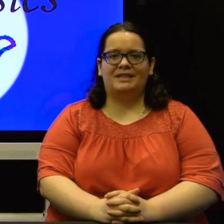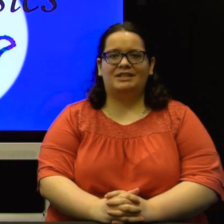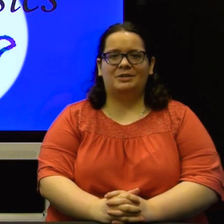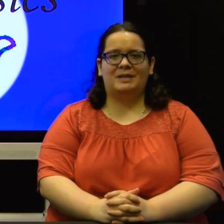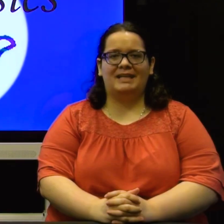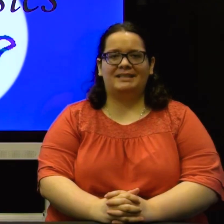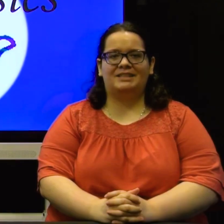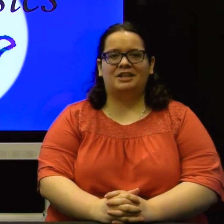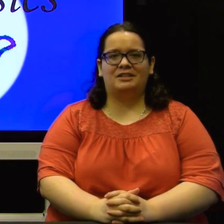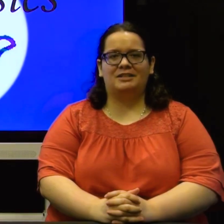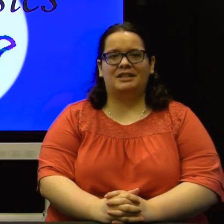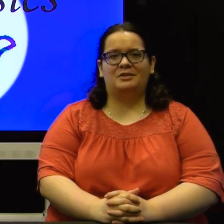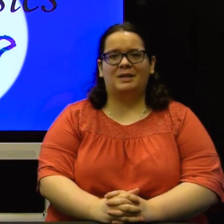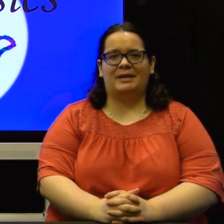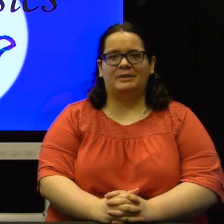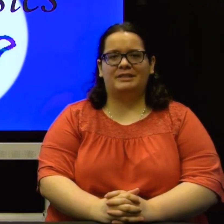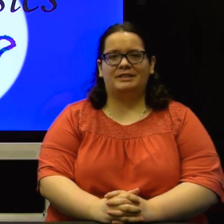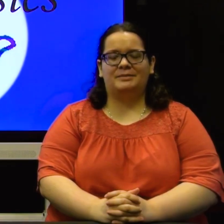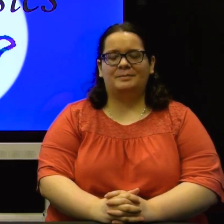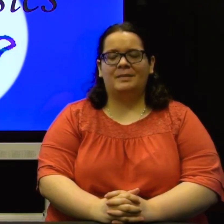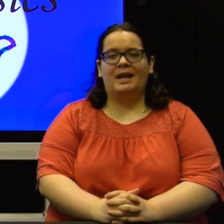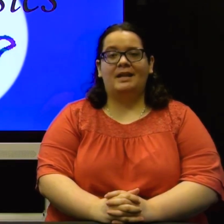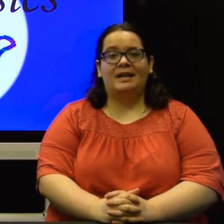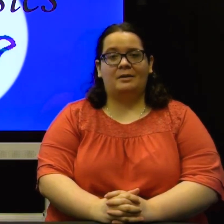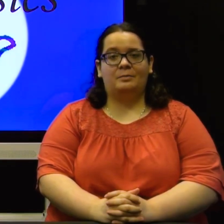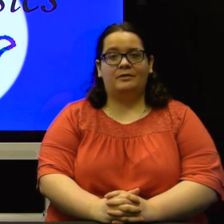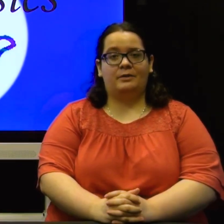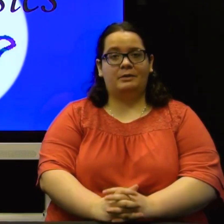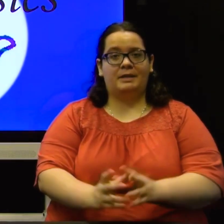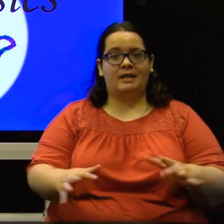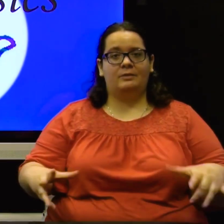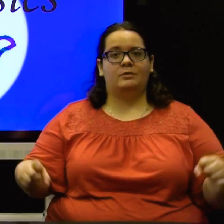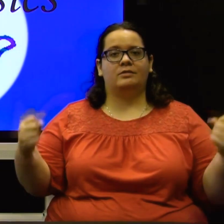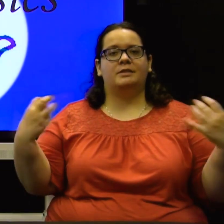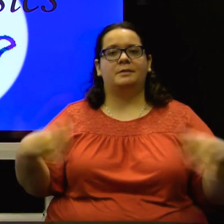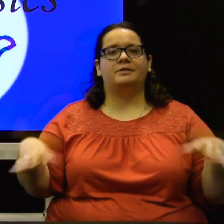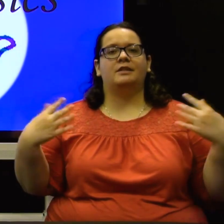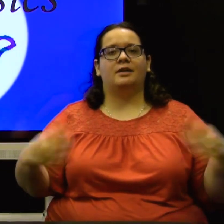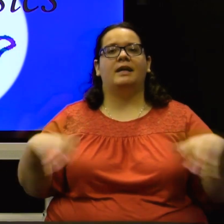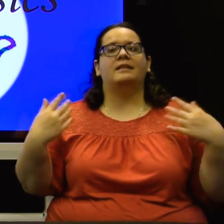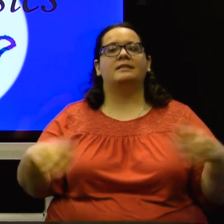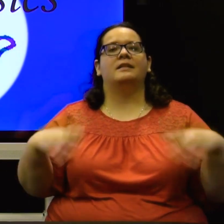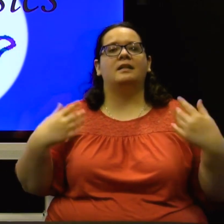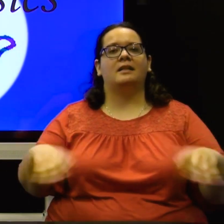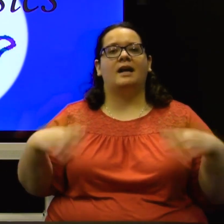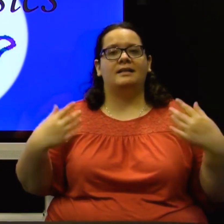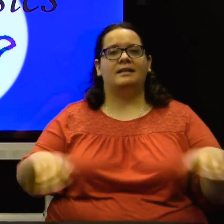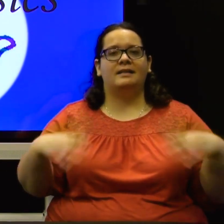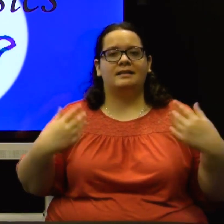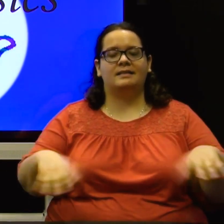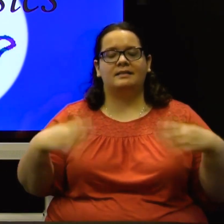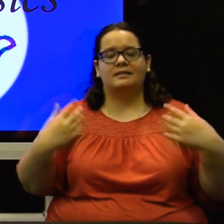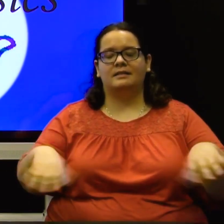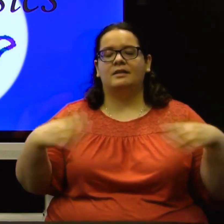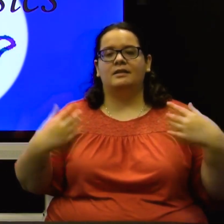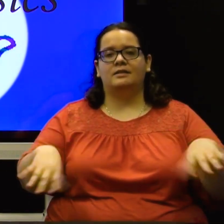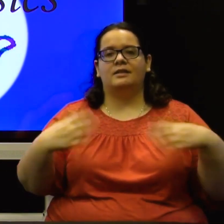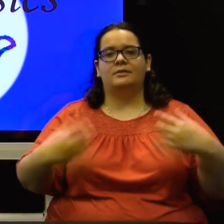or too late to start learning a new language. Now, before we begin, we're going to be using our hands a lot in this. So,